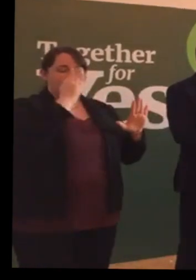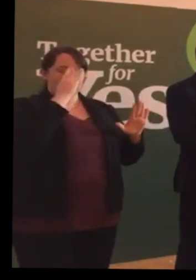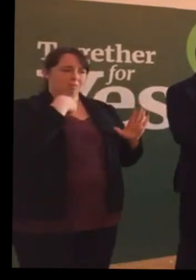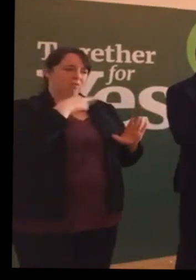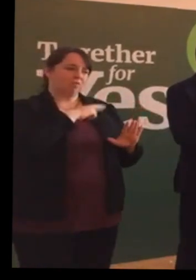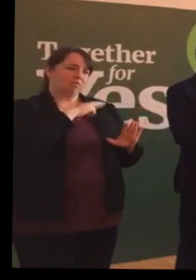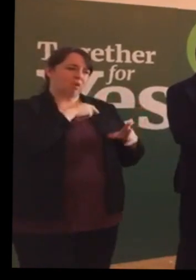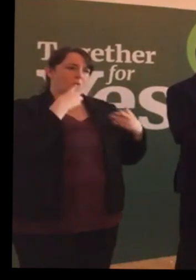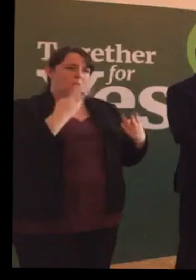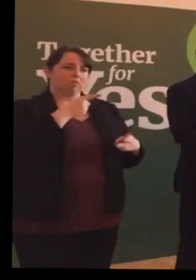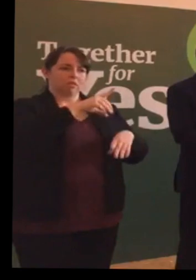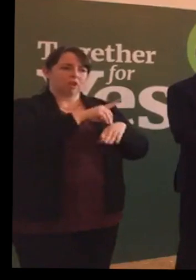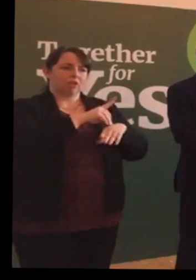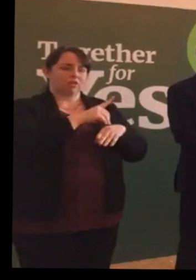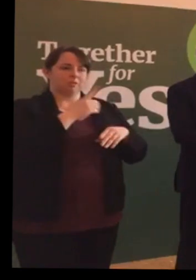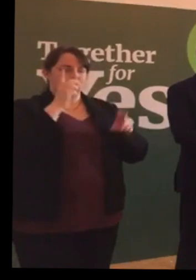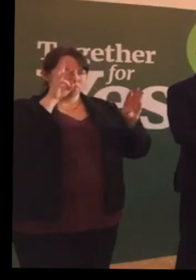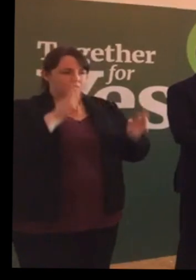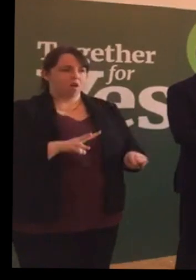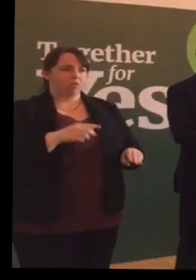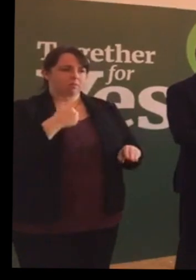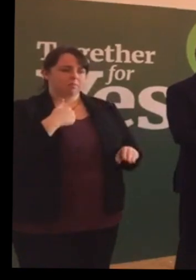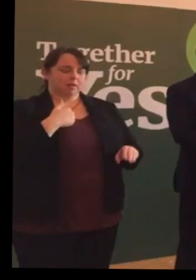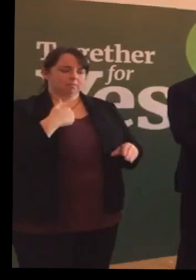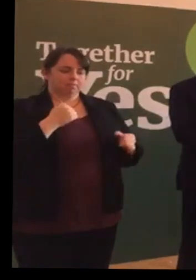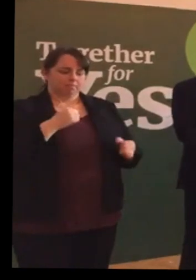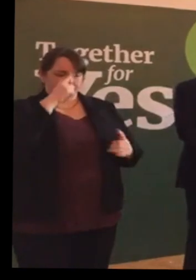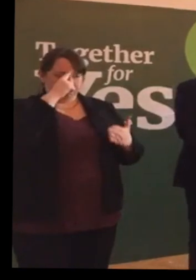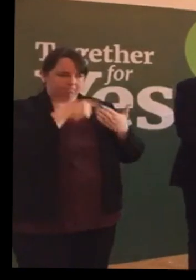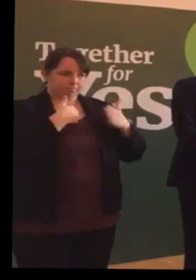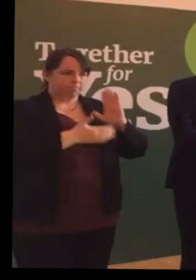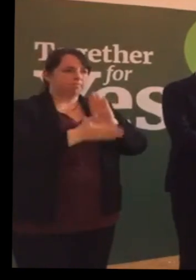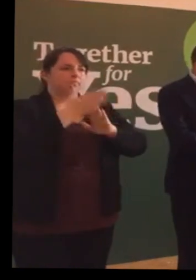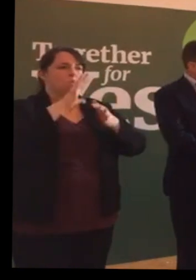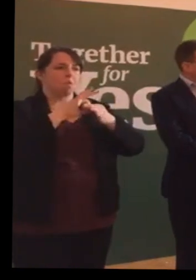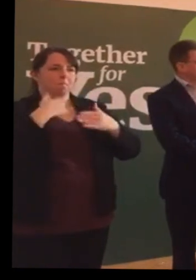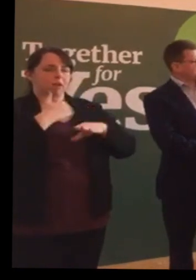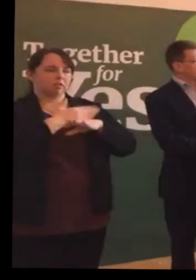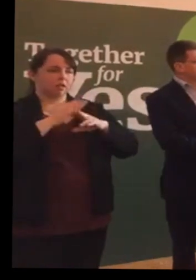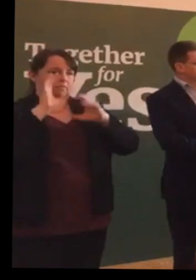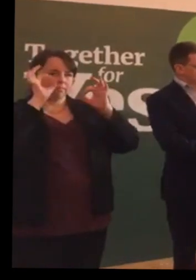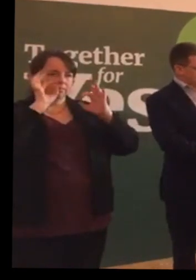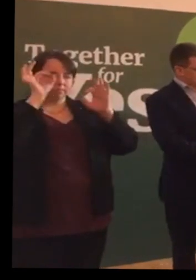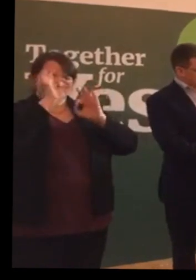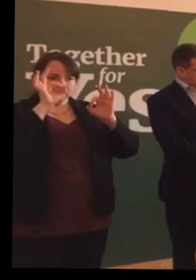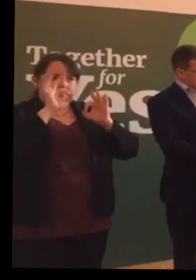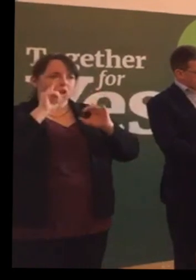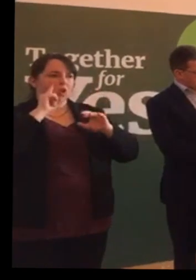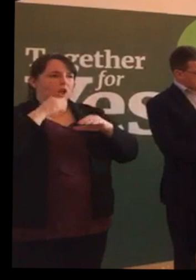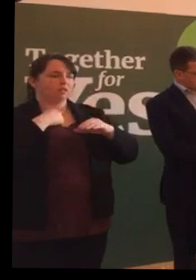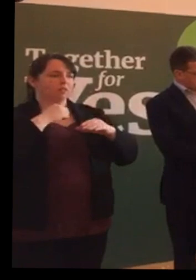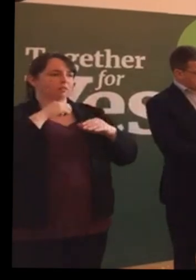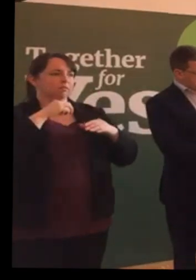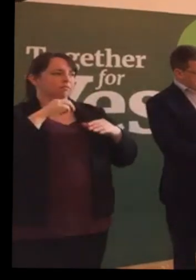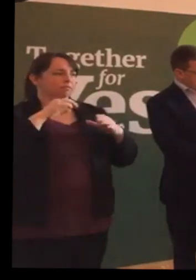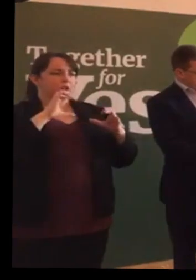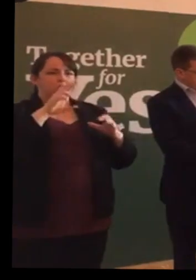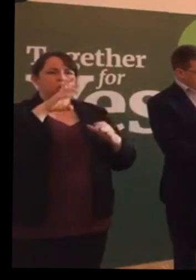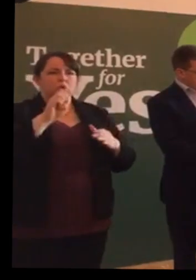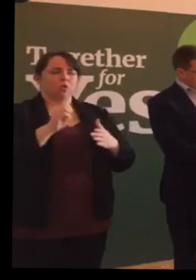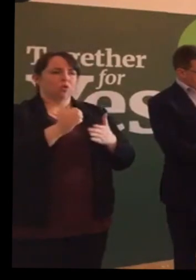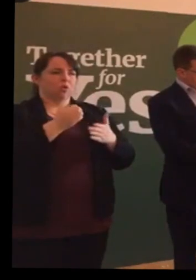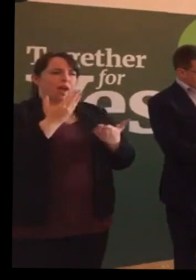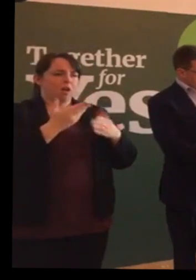wanted for him to be wrong. So we went home and started looking up miracle cures and revolutionary